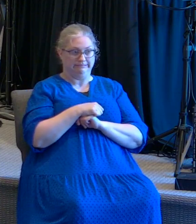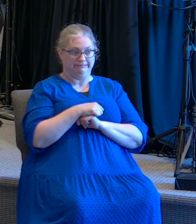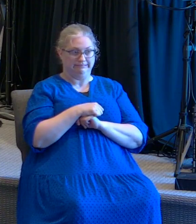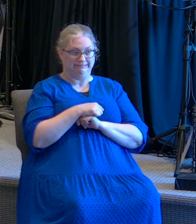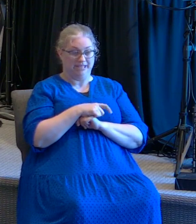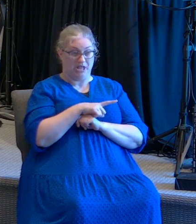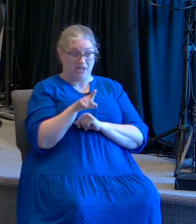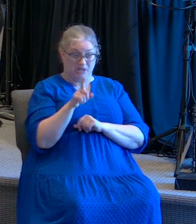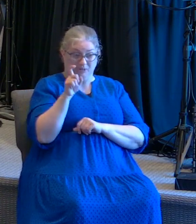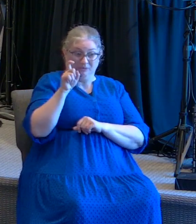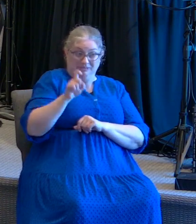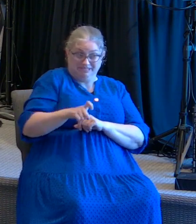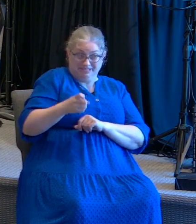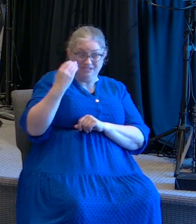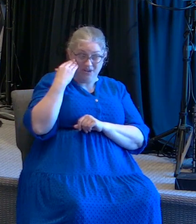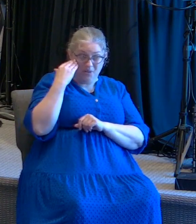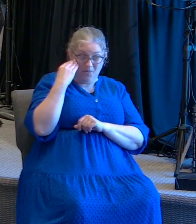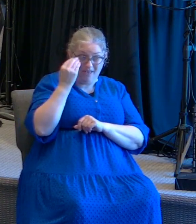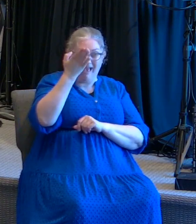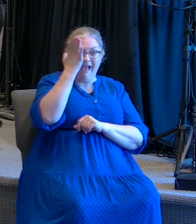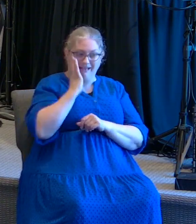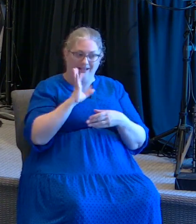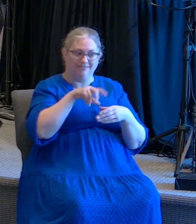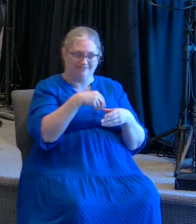you need to know that God is involved